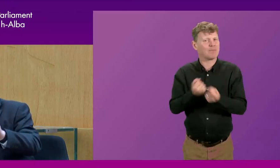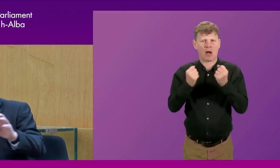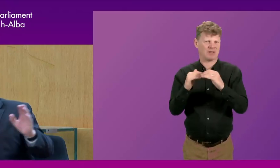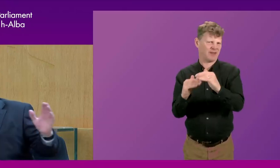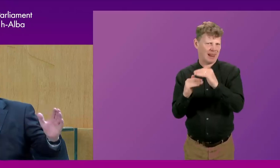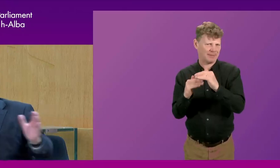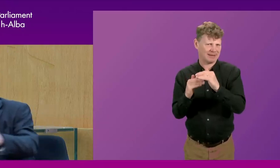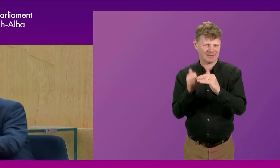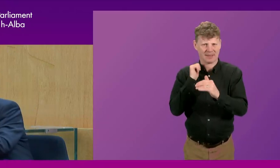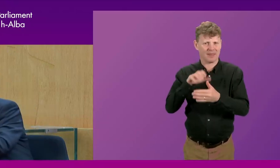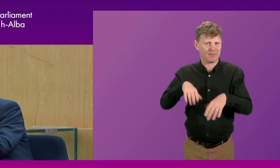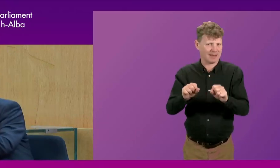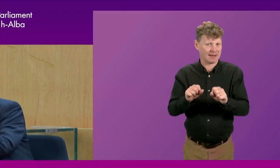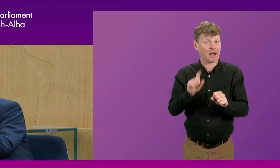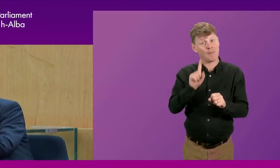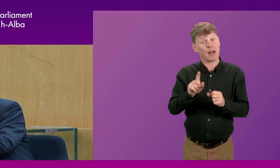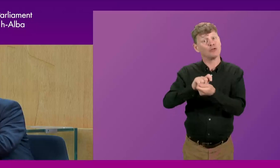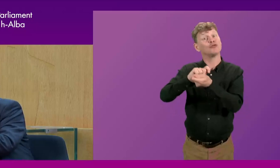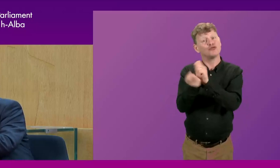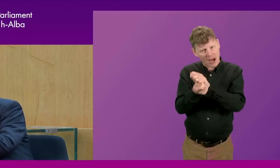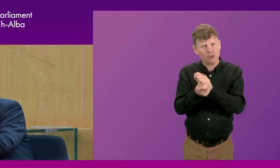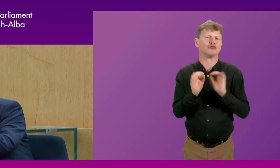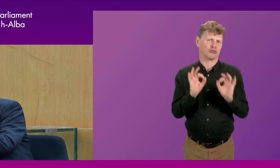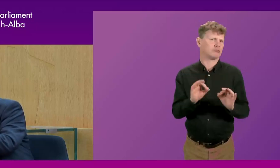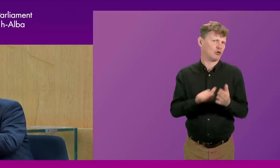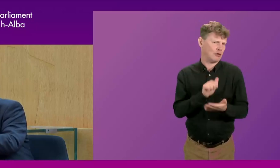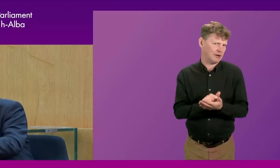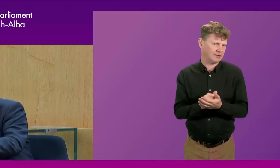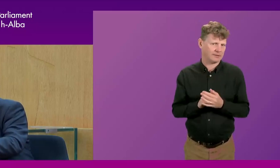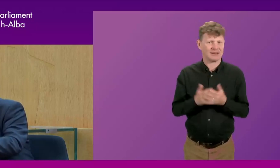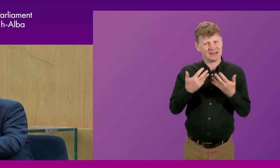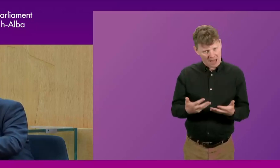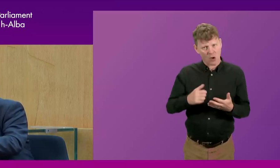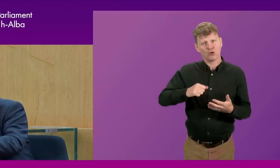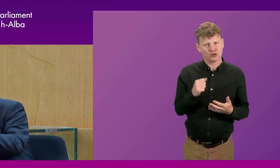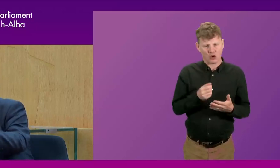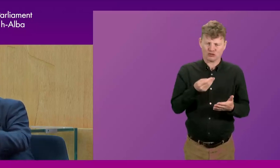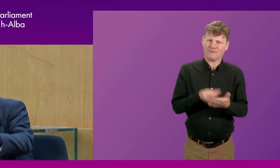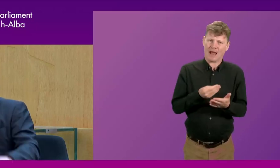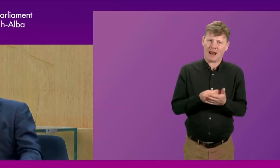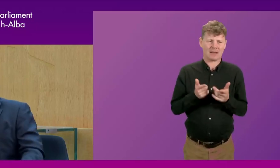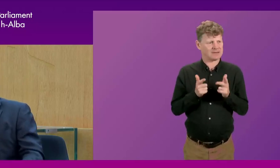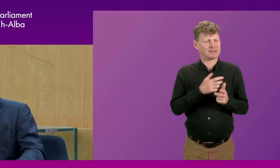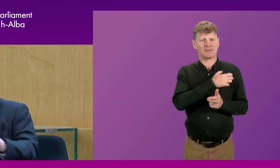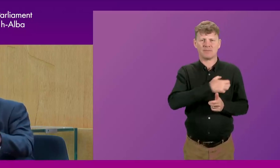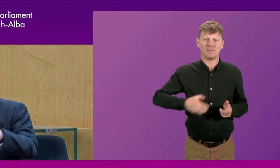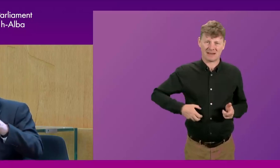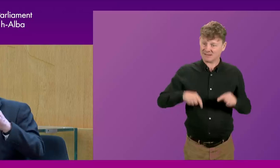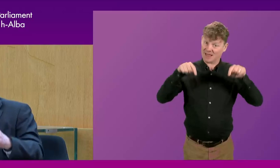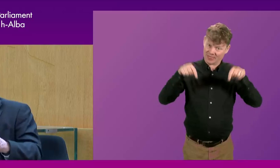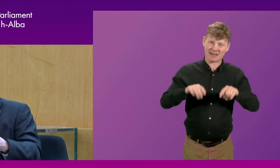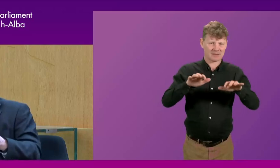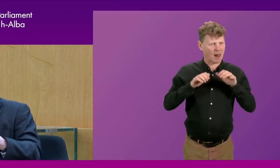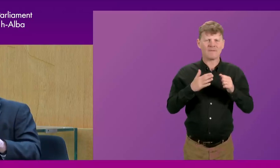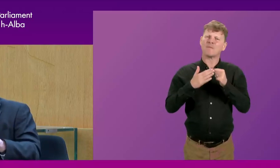beginning. I think it's absolutely correct that they have been changed over the years and that now the Scottish financial minister and this parliament